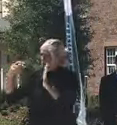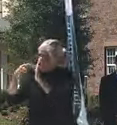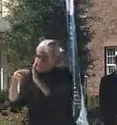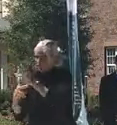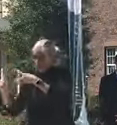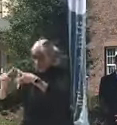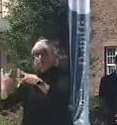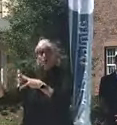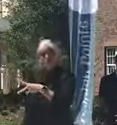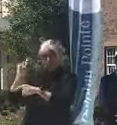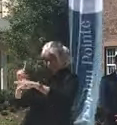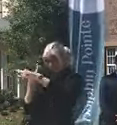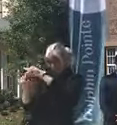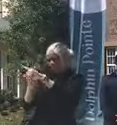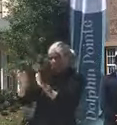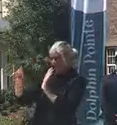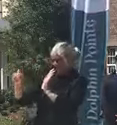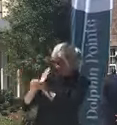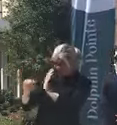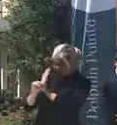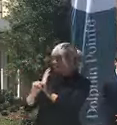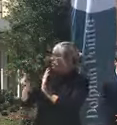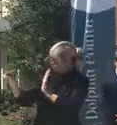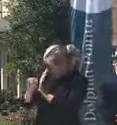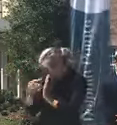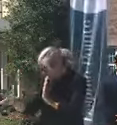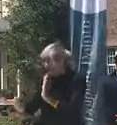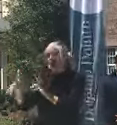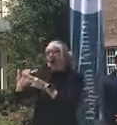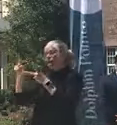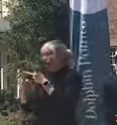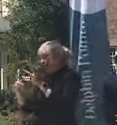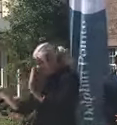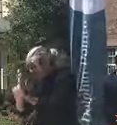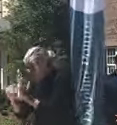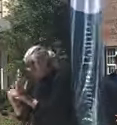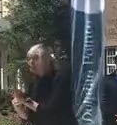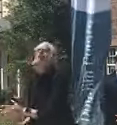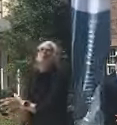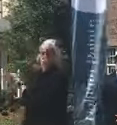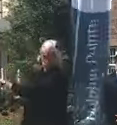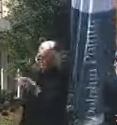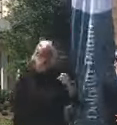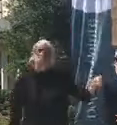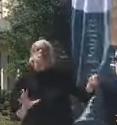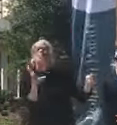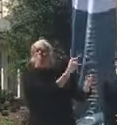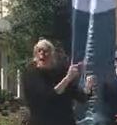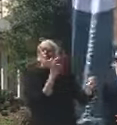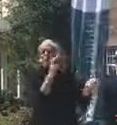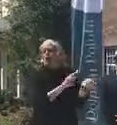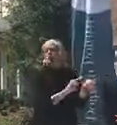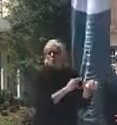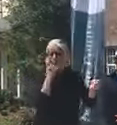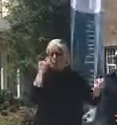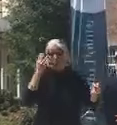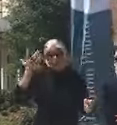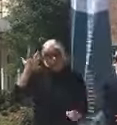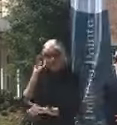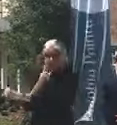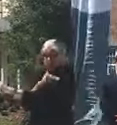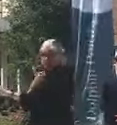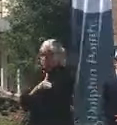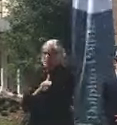Because I think the hospital systems understand that they obviously want to have capacity to do elective surgeries, all these other things.